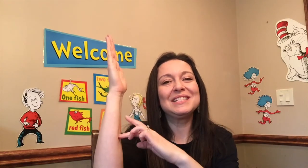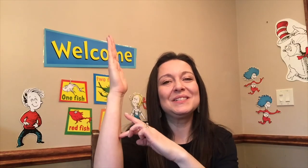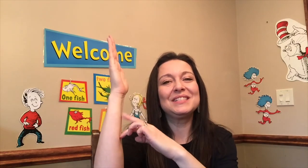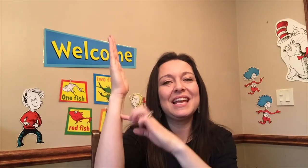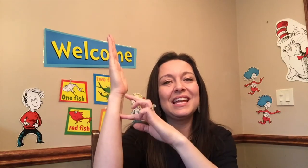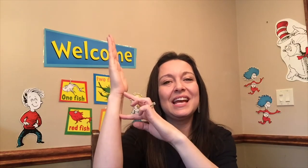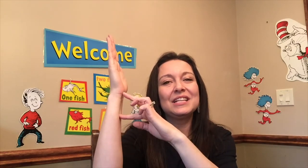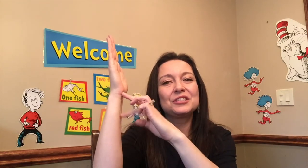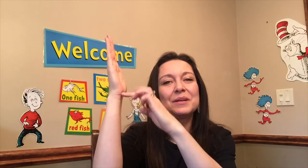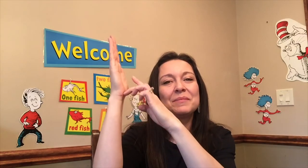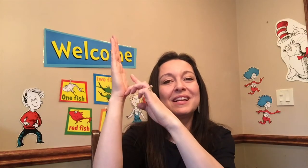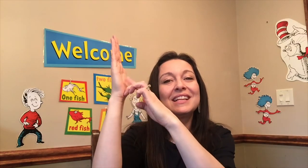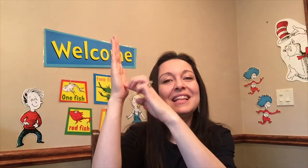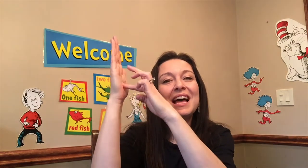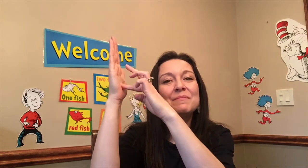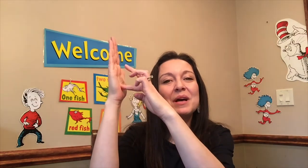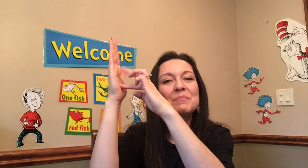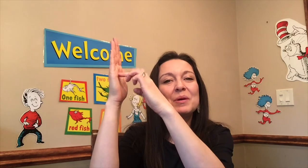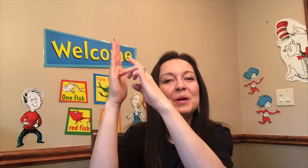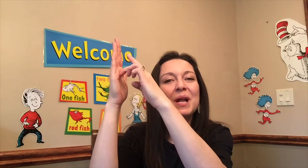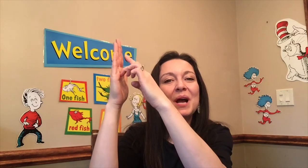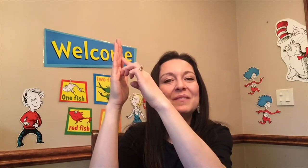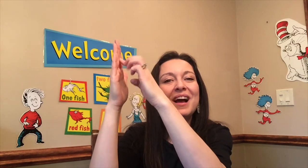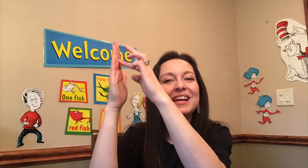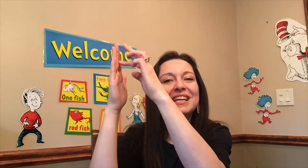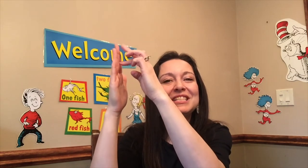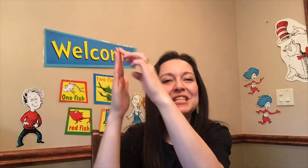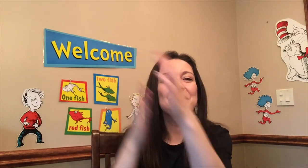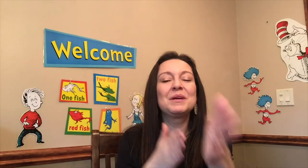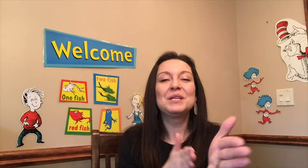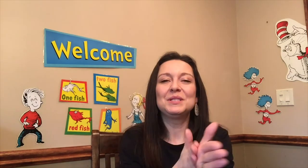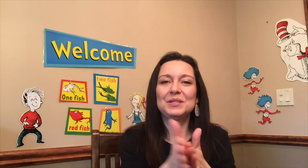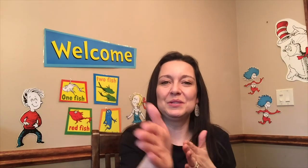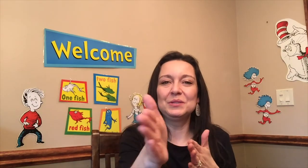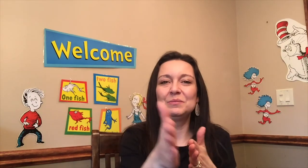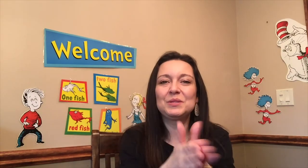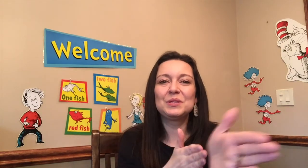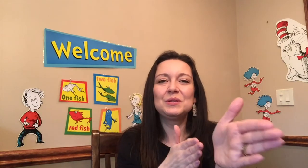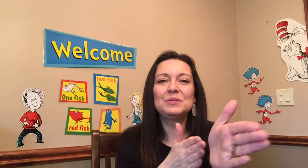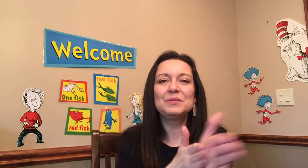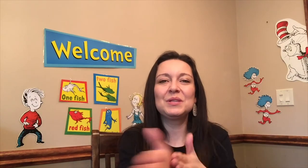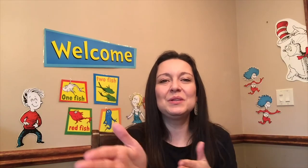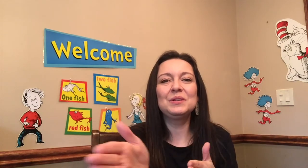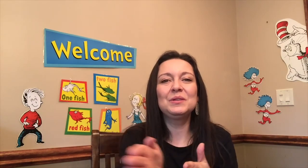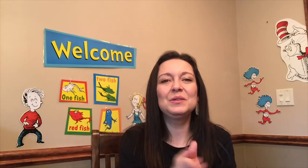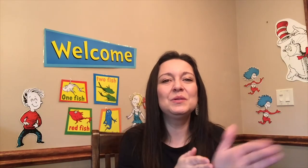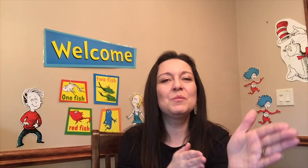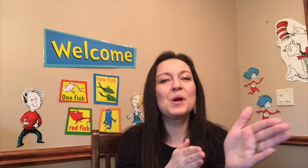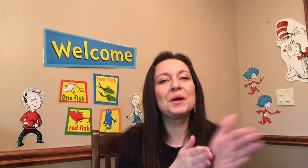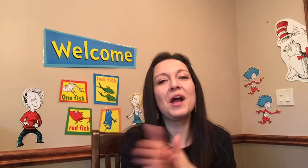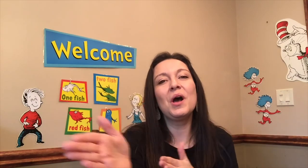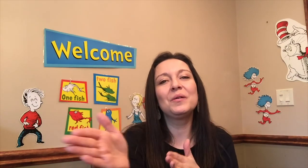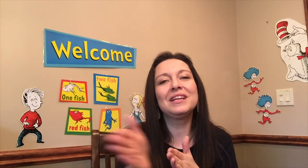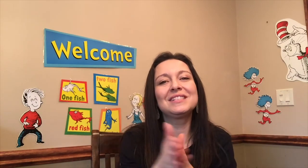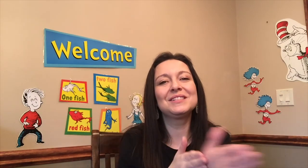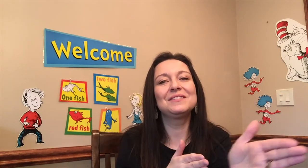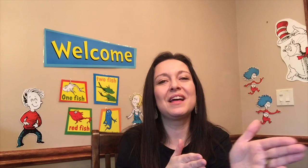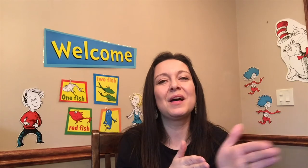to take a trip climb aboard a rocket ship zoom zoom zoom we're going to the